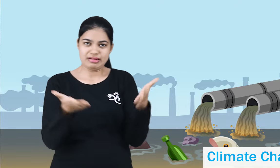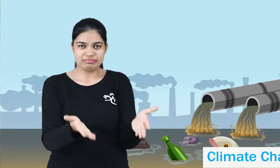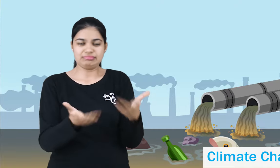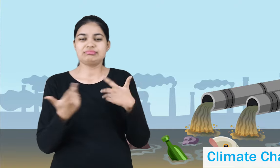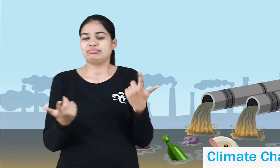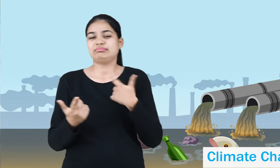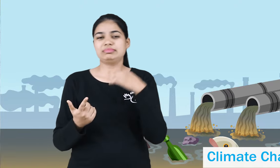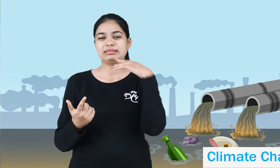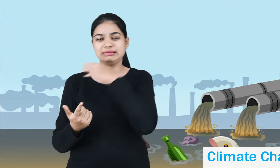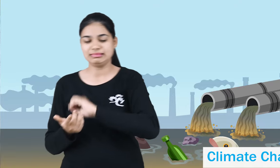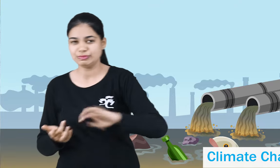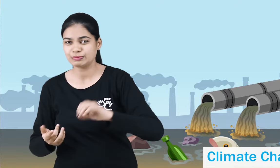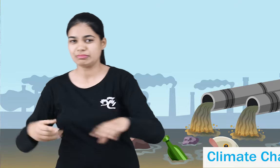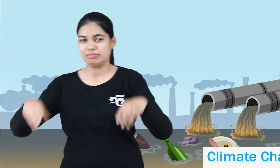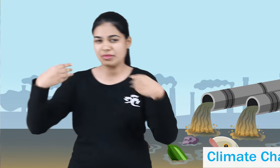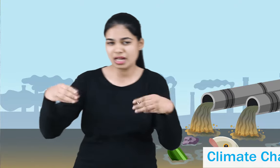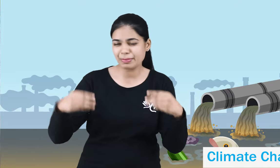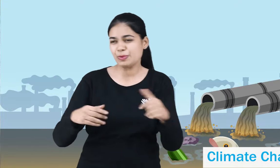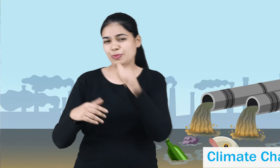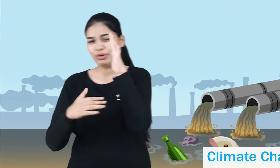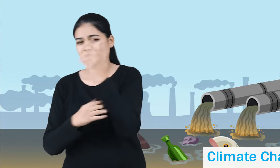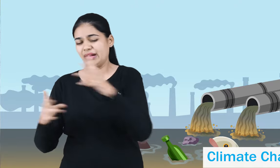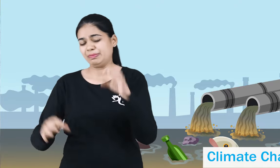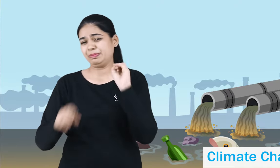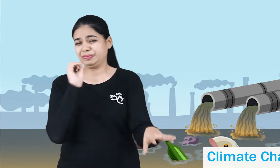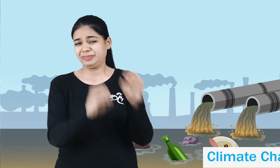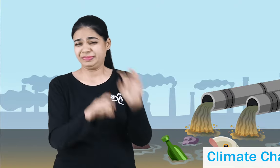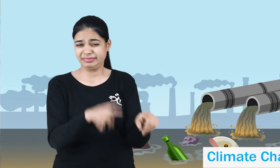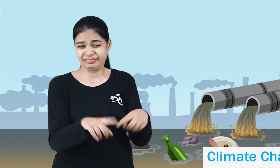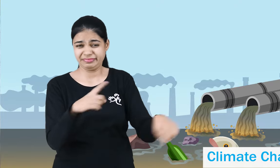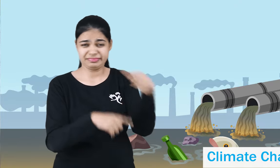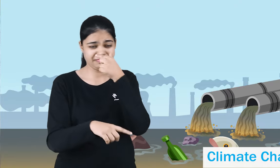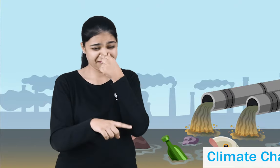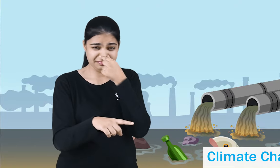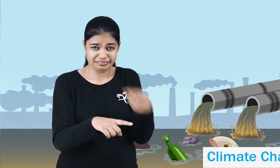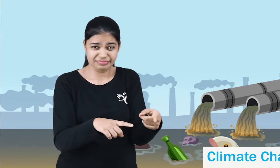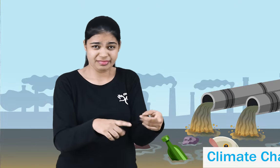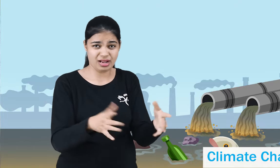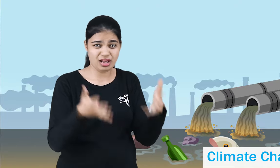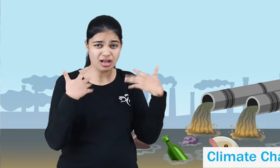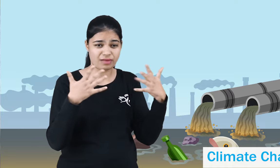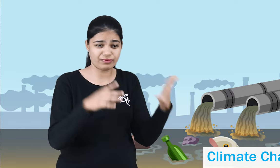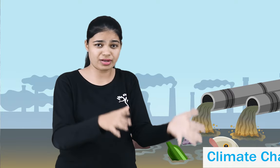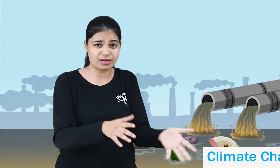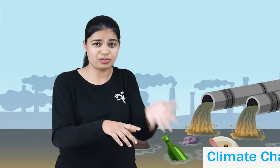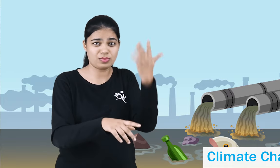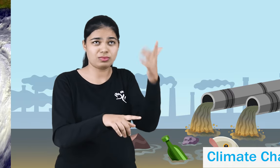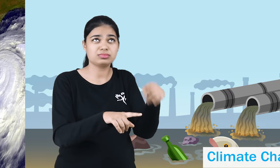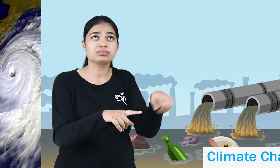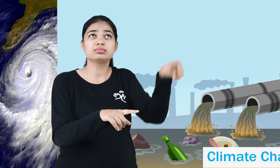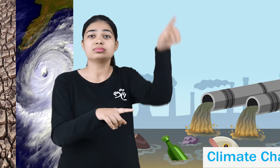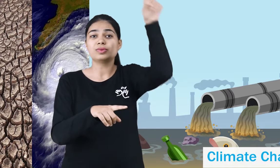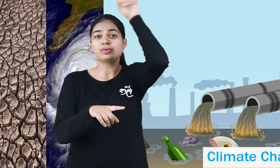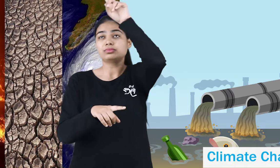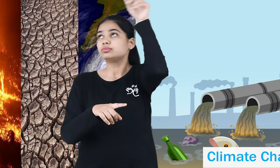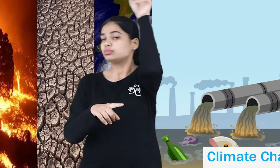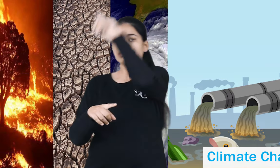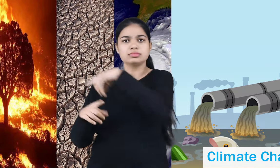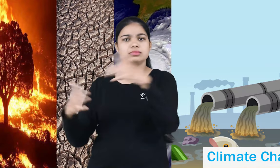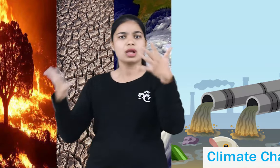up and we have increased heatwaves and global warming. Why this is happening? Because polluted water